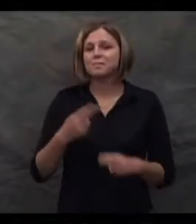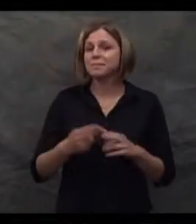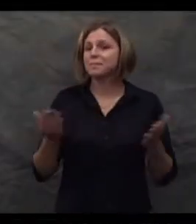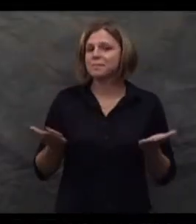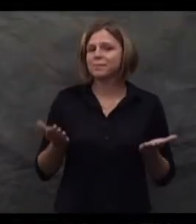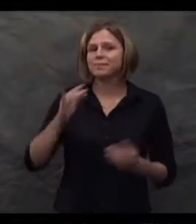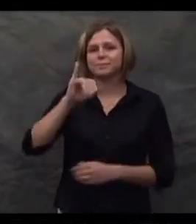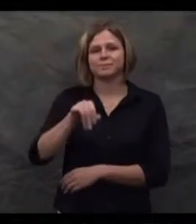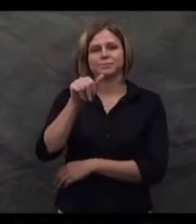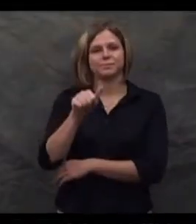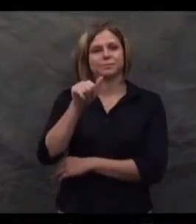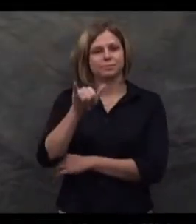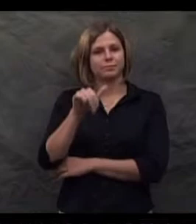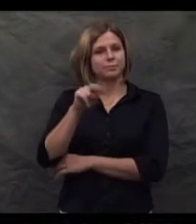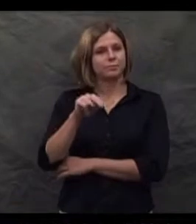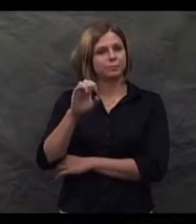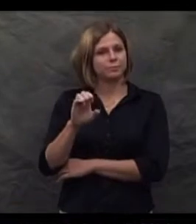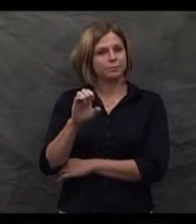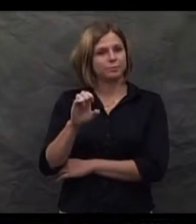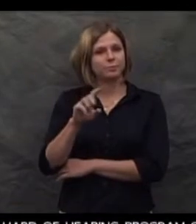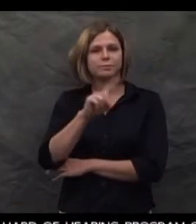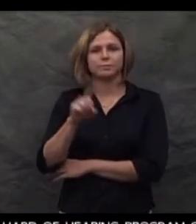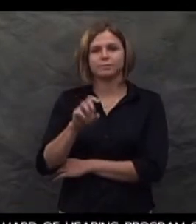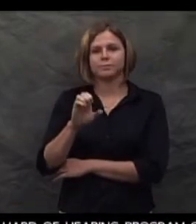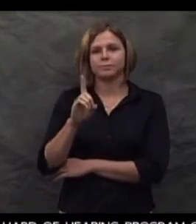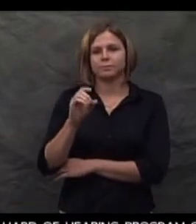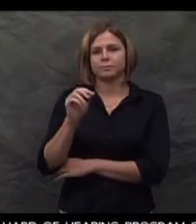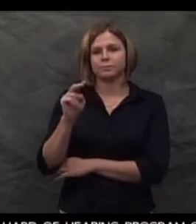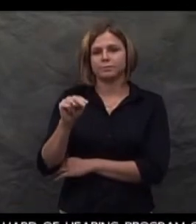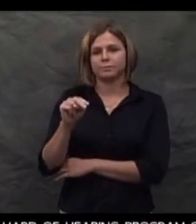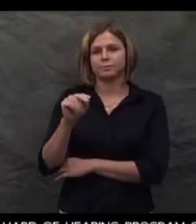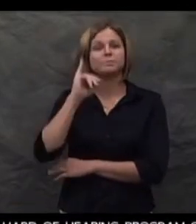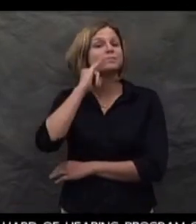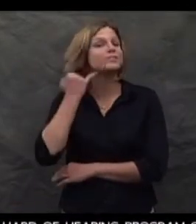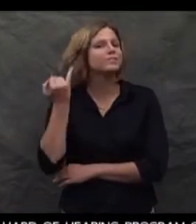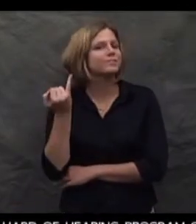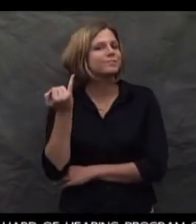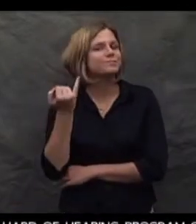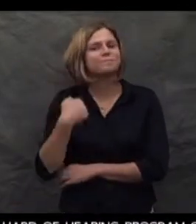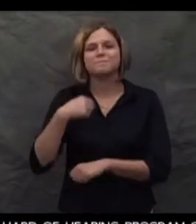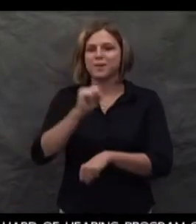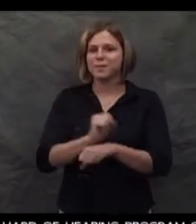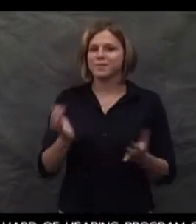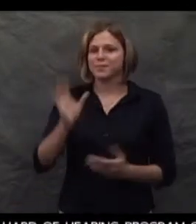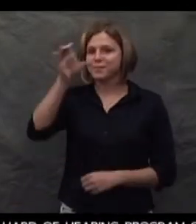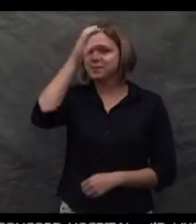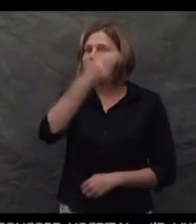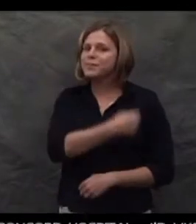Hello, my name is Jane Zedon, and I am the Deaf and Hard of Hearing Program Coordinator here at Concord Hospital.